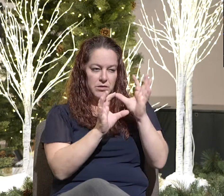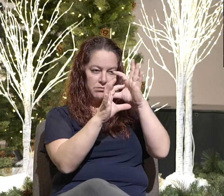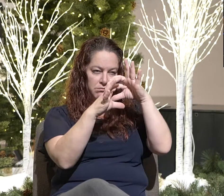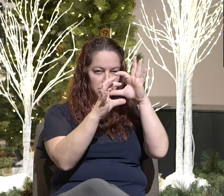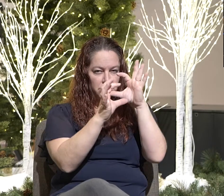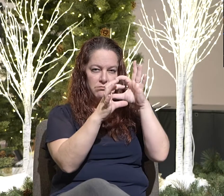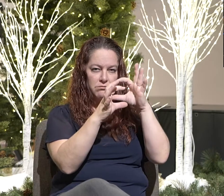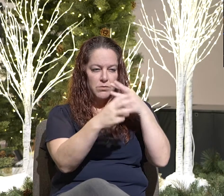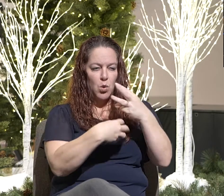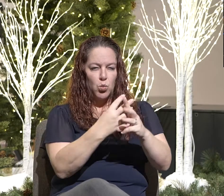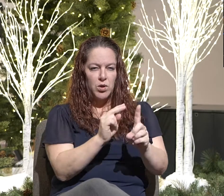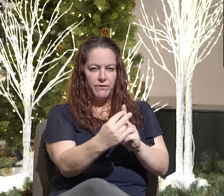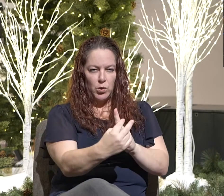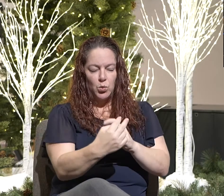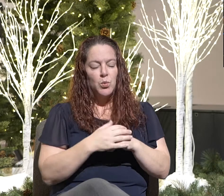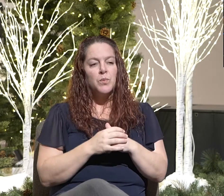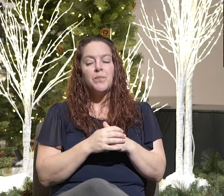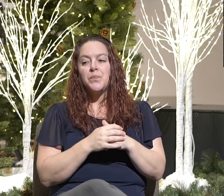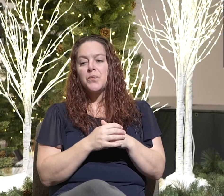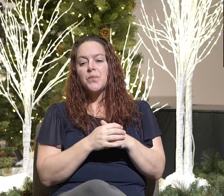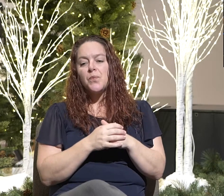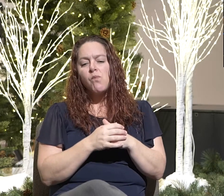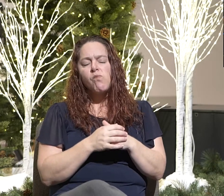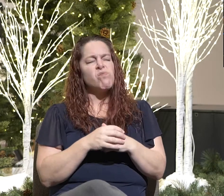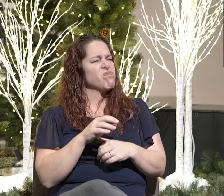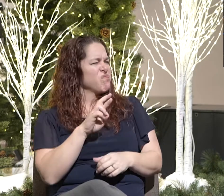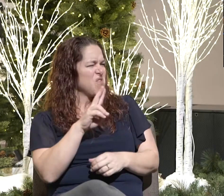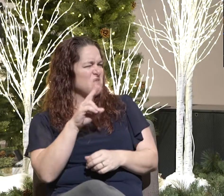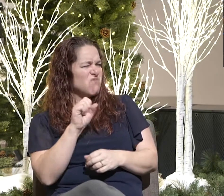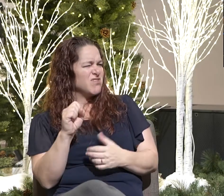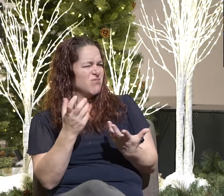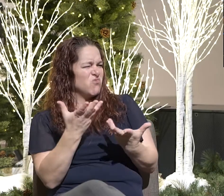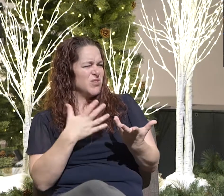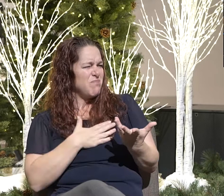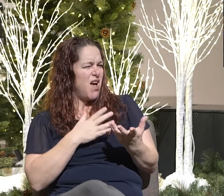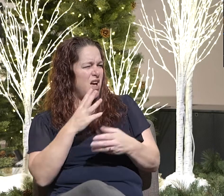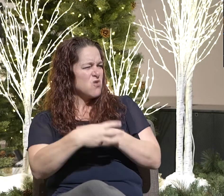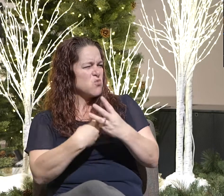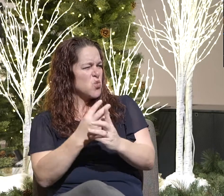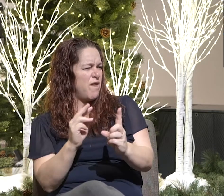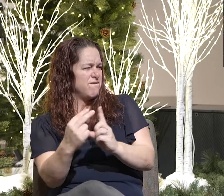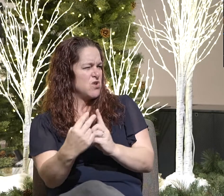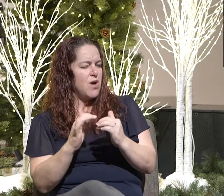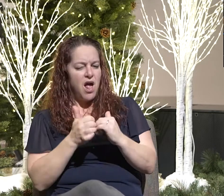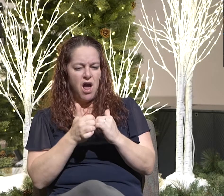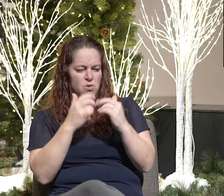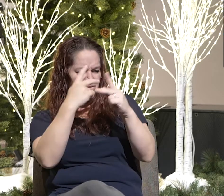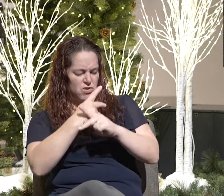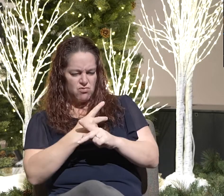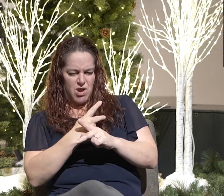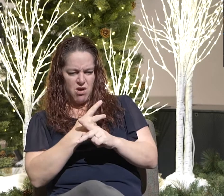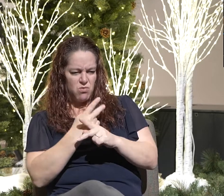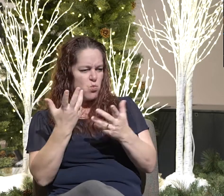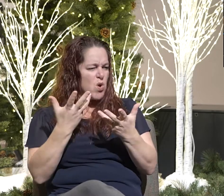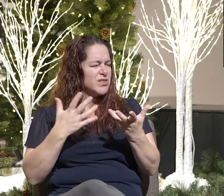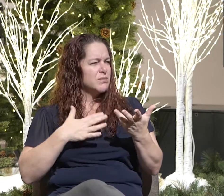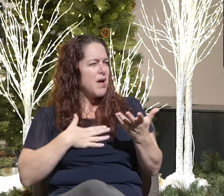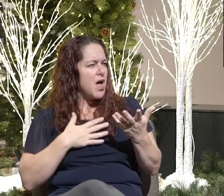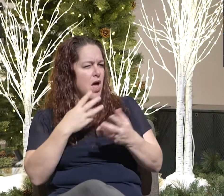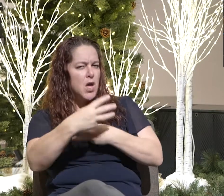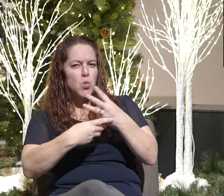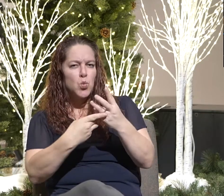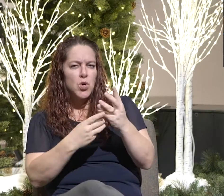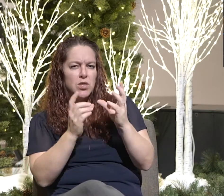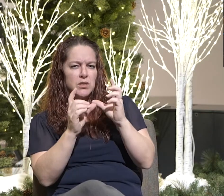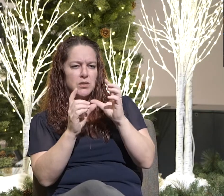With every, but to be clear, so, and you're like, well, Russ, what is, what is my worldview? What do, how do I find out what my worldview is? Well, you, every